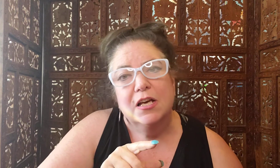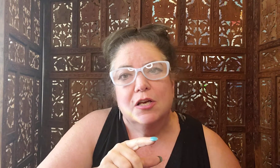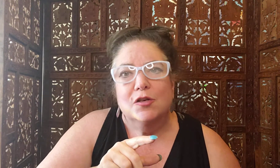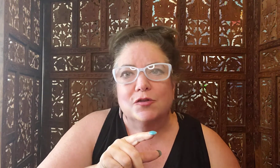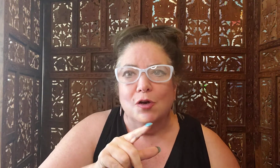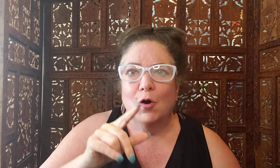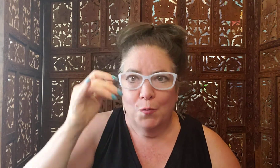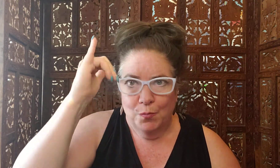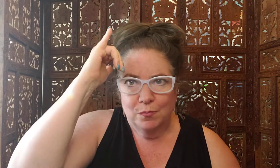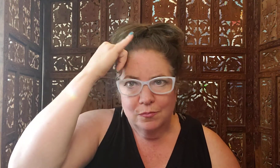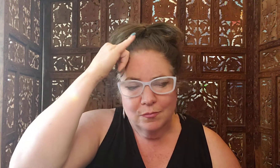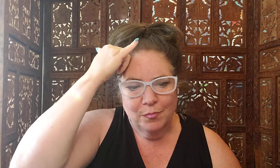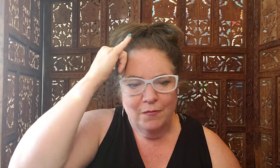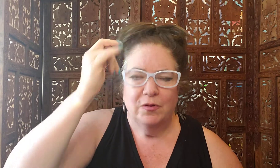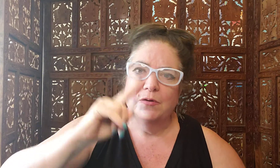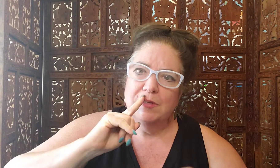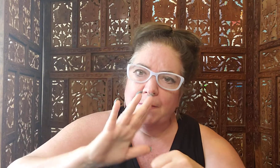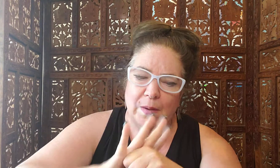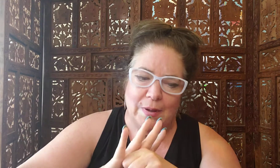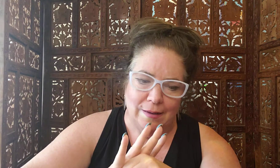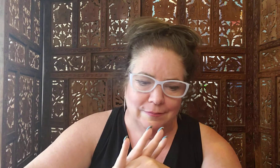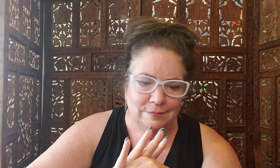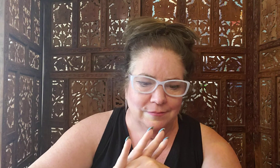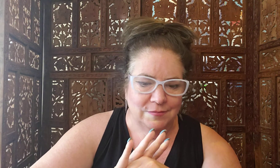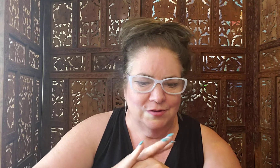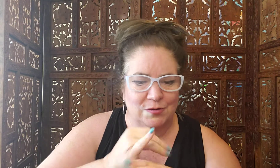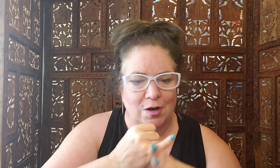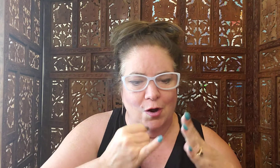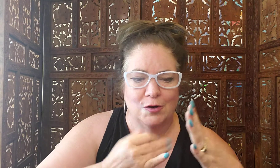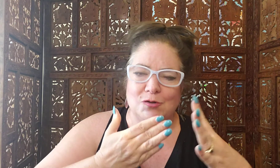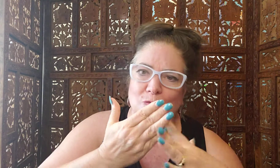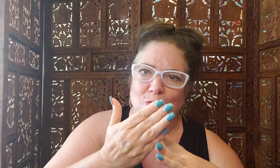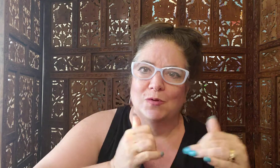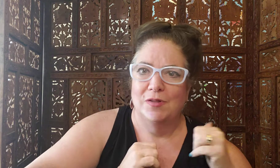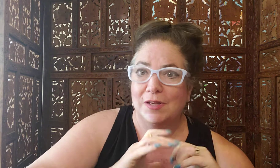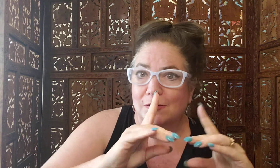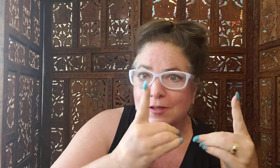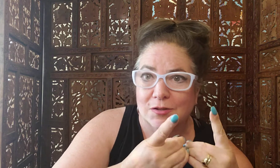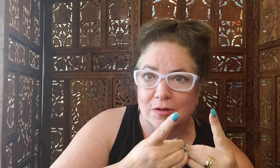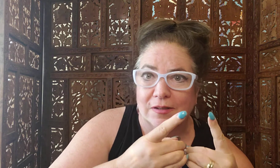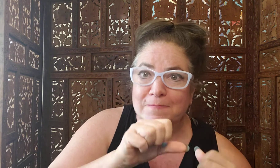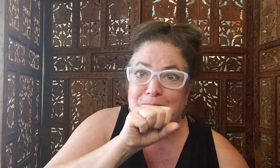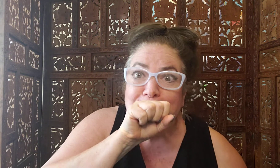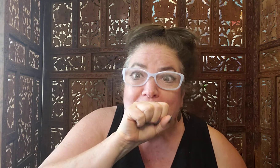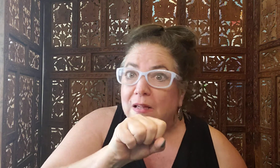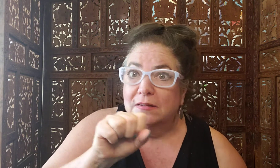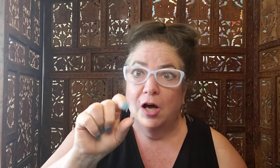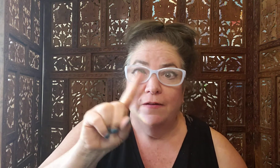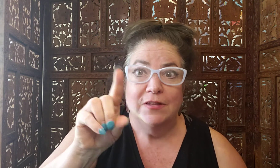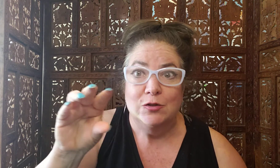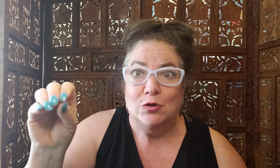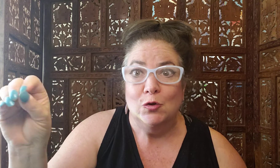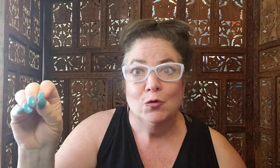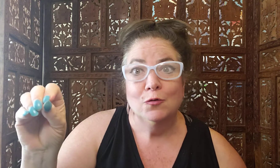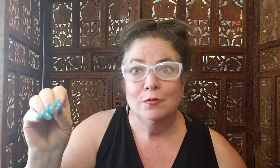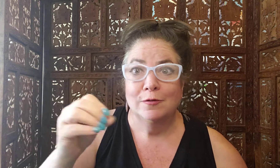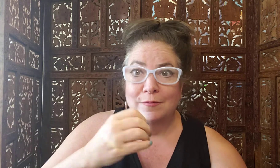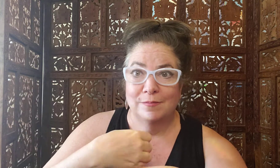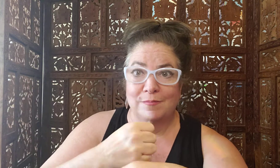So Buffalo's commitment to the arts through the theater district. Love the zoo. It